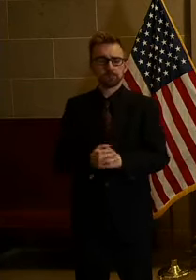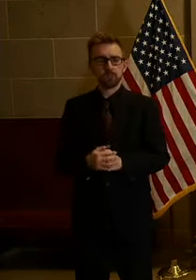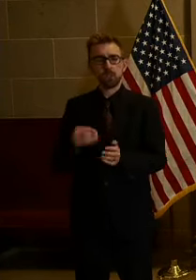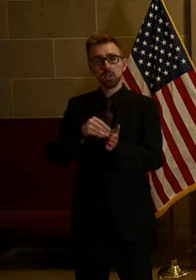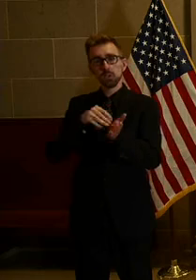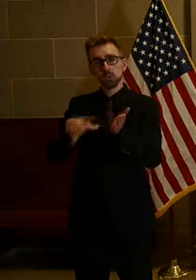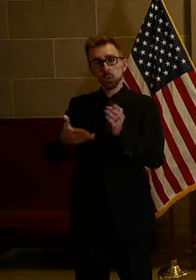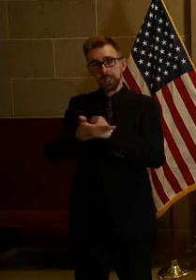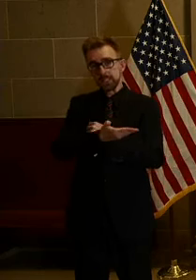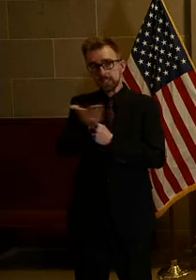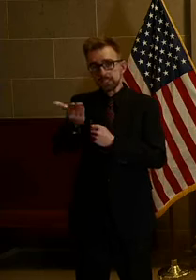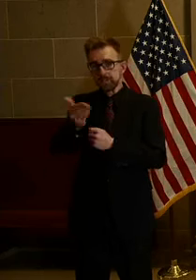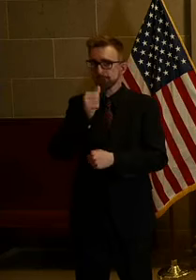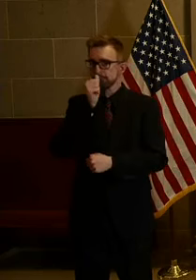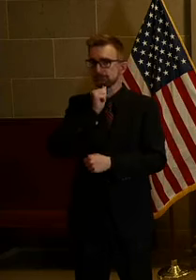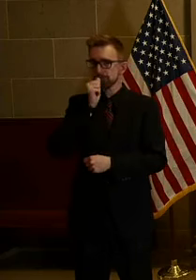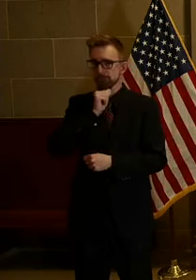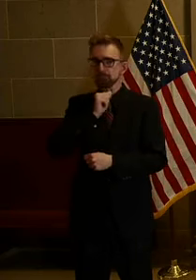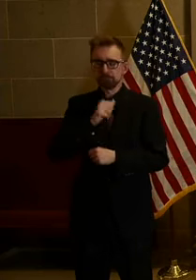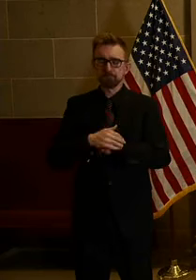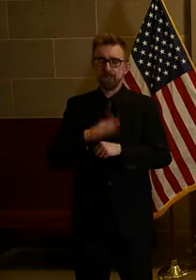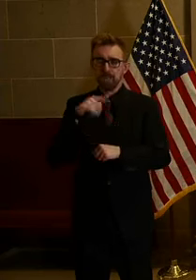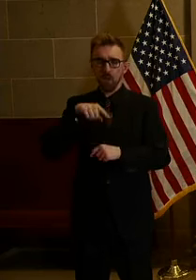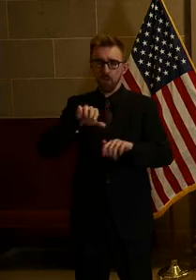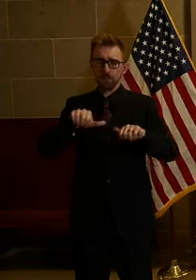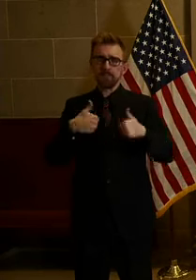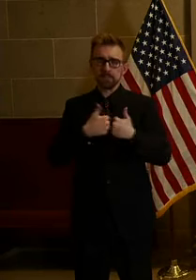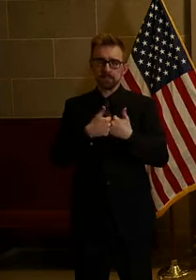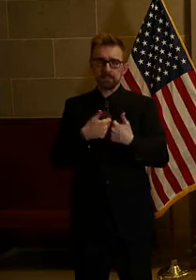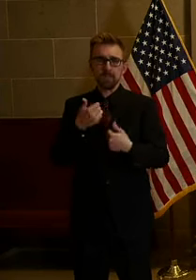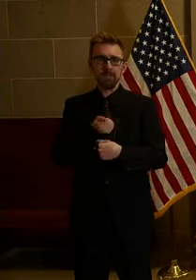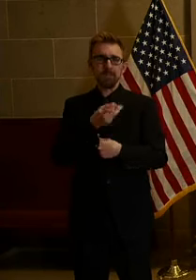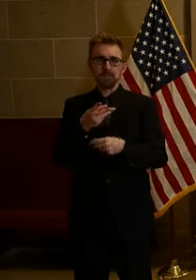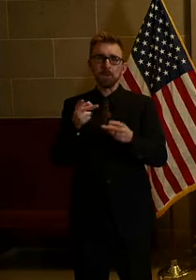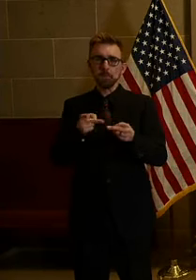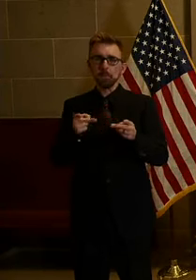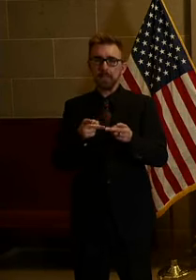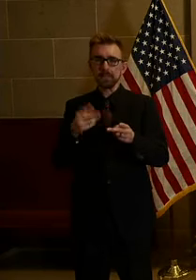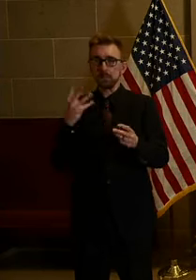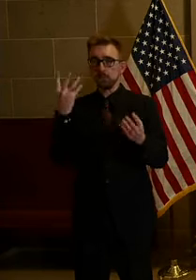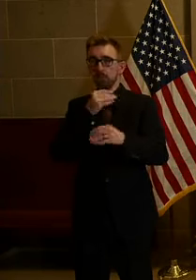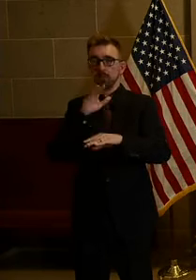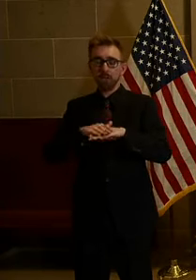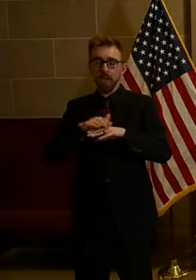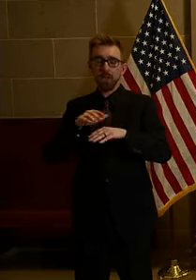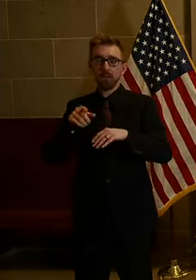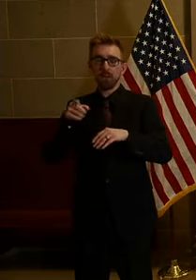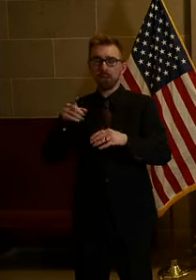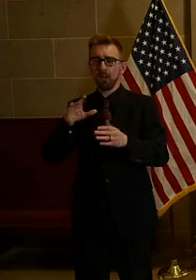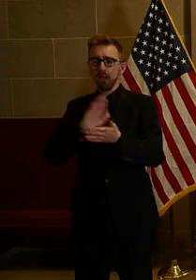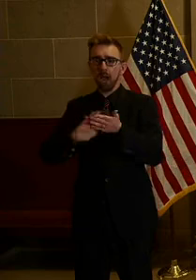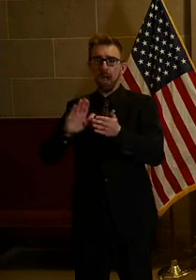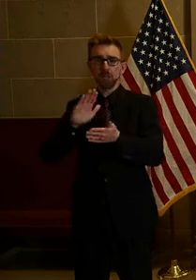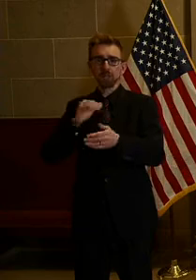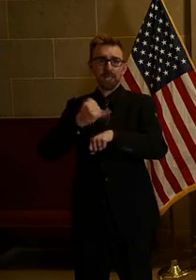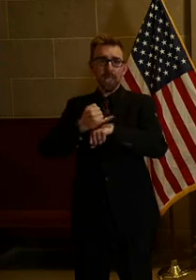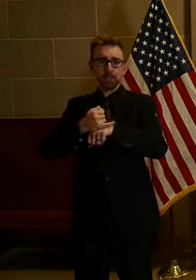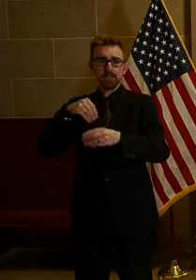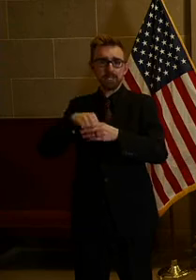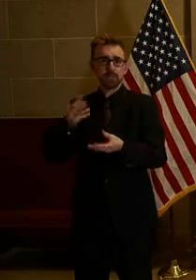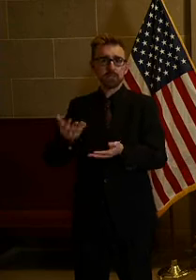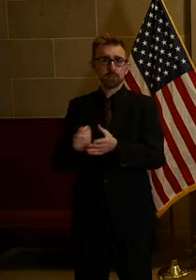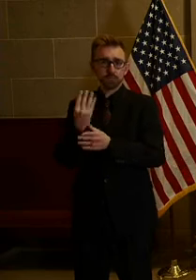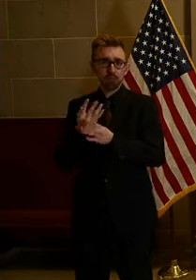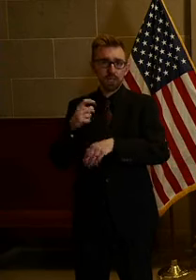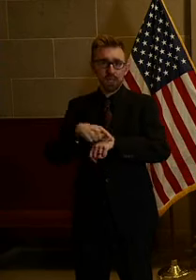I can say is hang in there. I know this hasn't been easy, and I know that there are few places more beautiful than a college campus in the springtime. It hasn't been easy, but